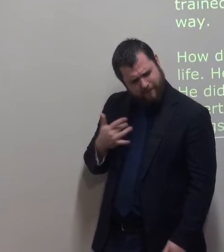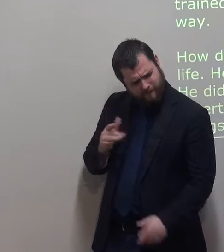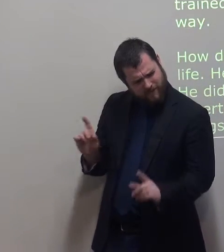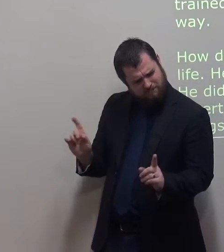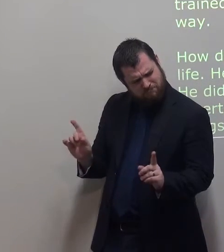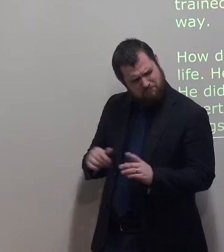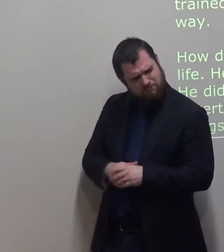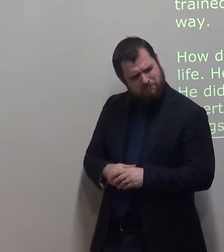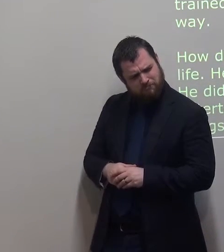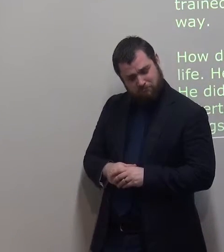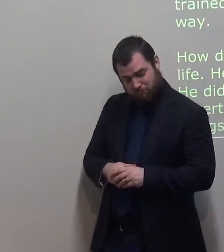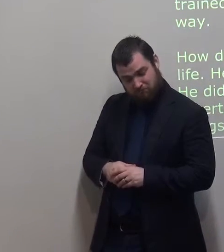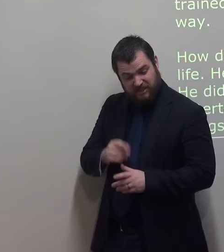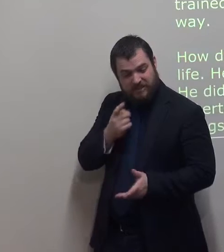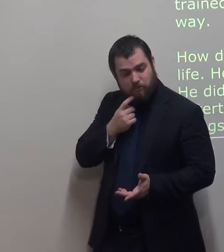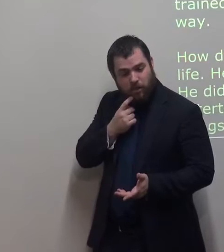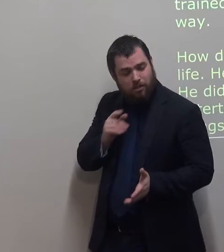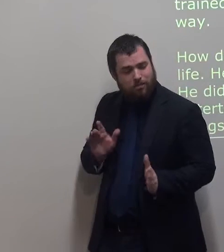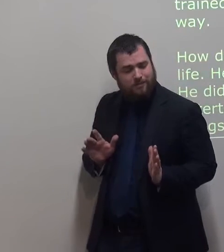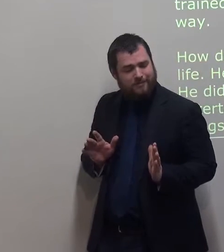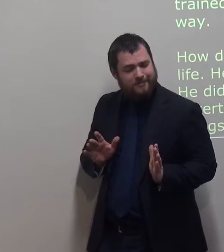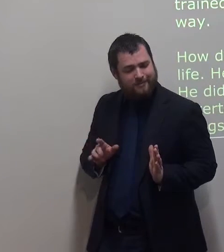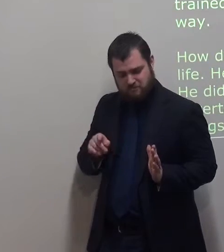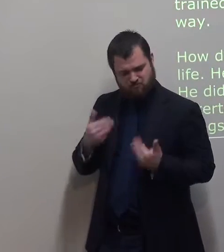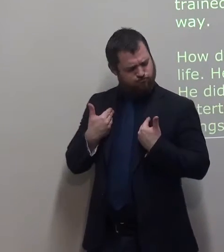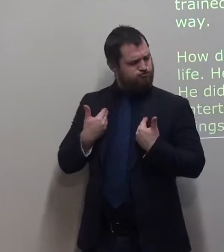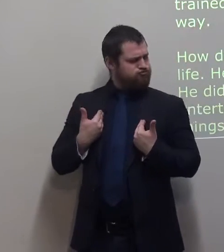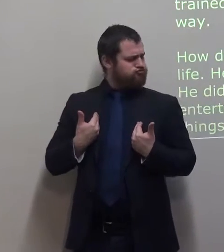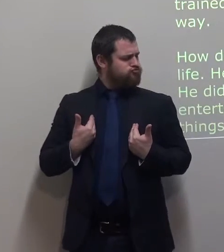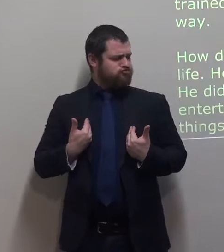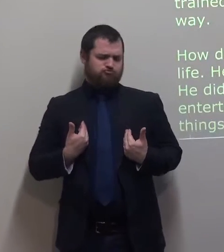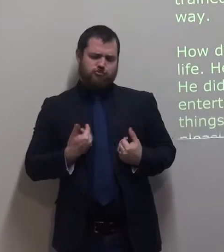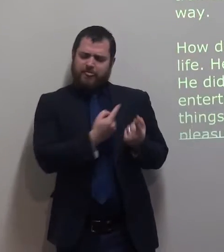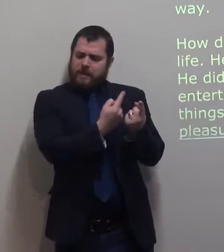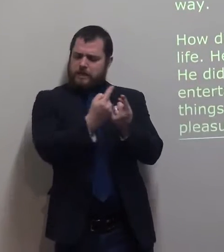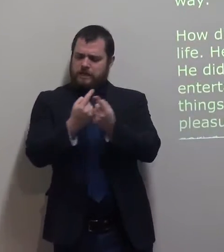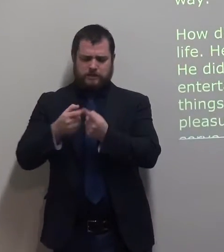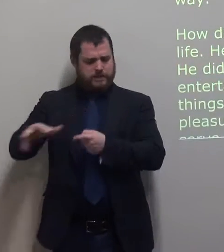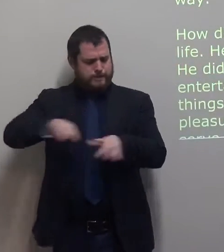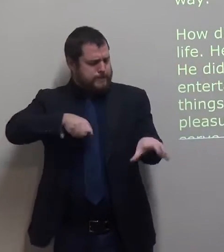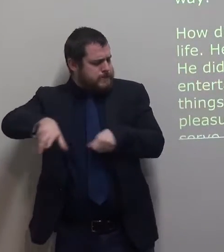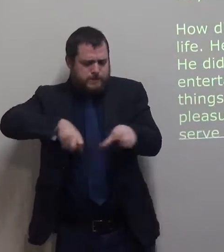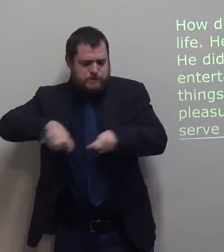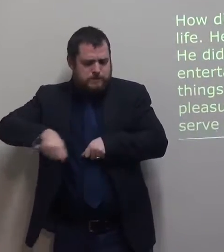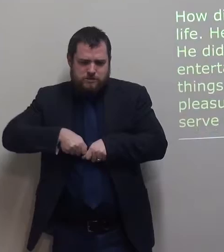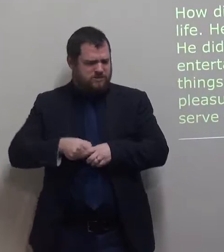He had a simple life. He did not own anything. He did not film his life with many